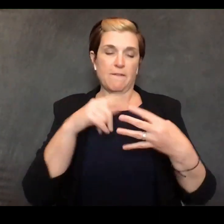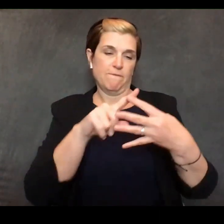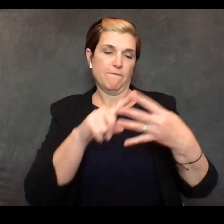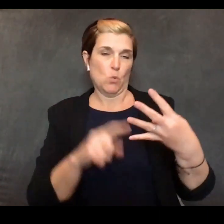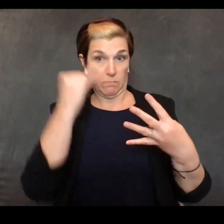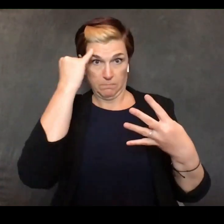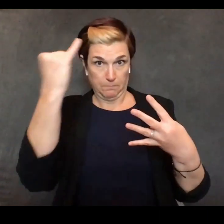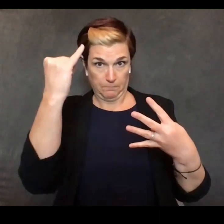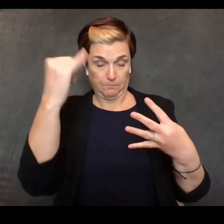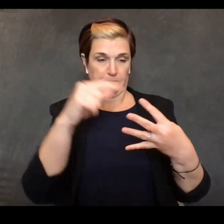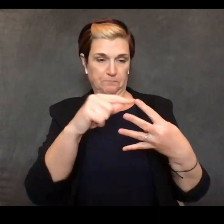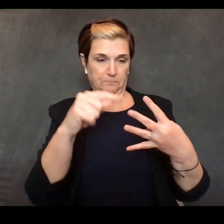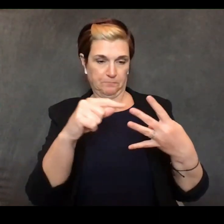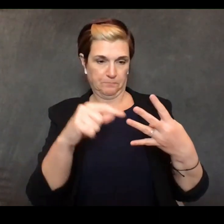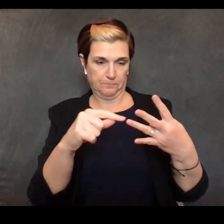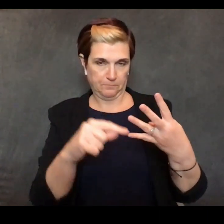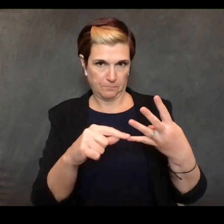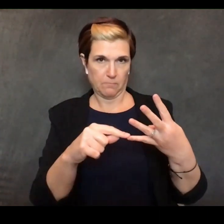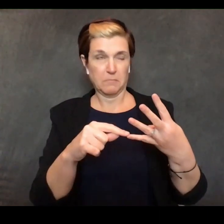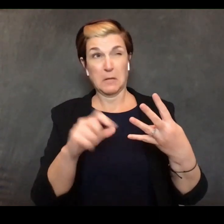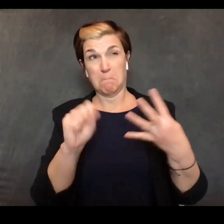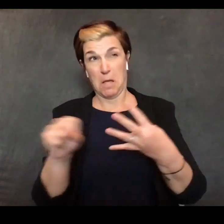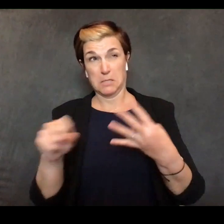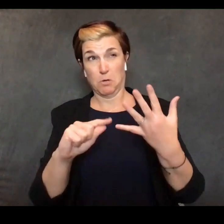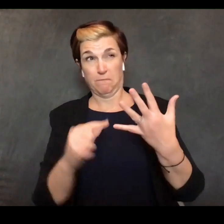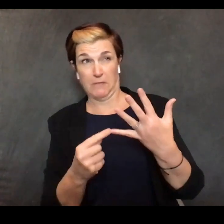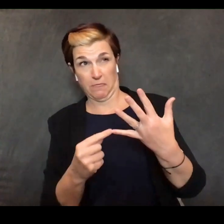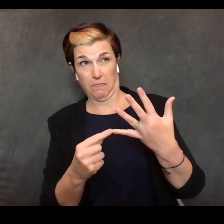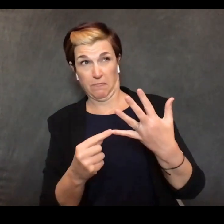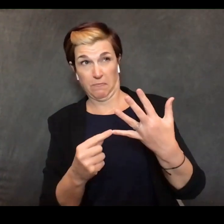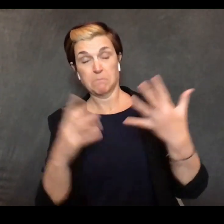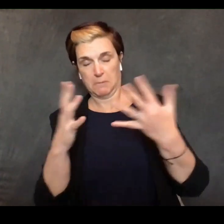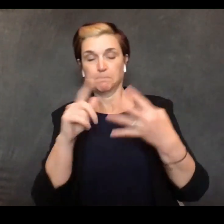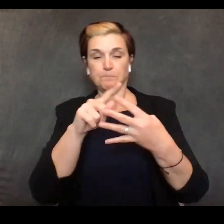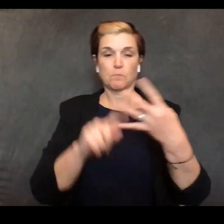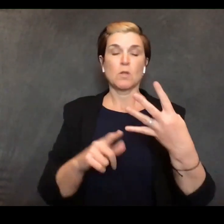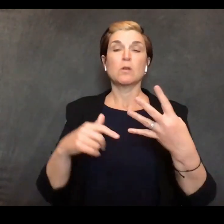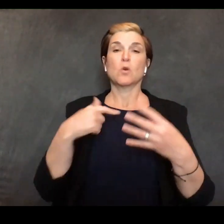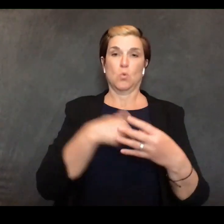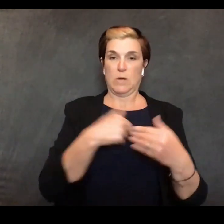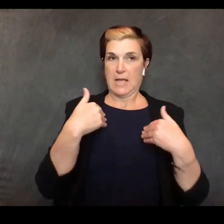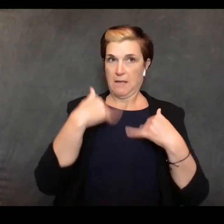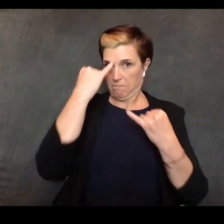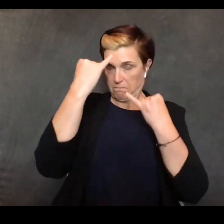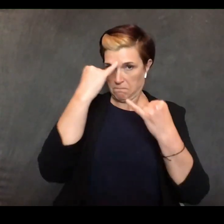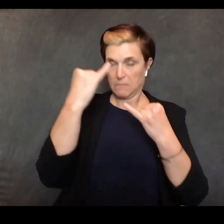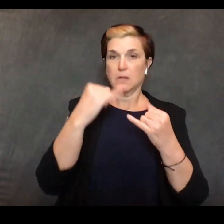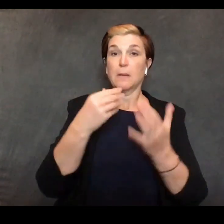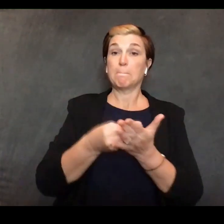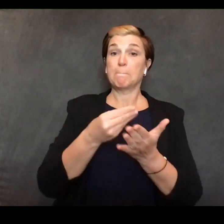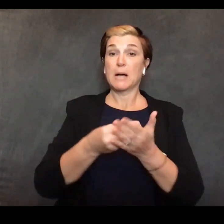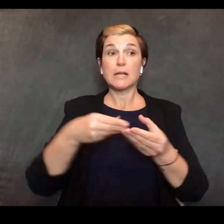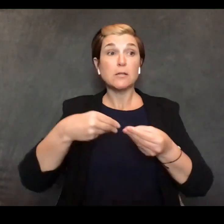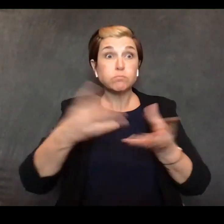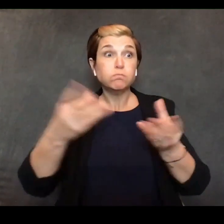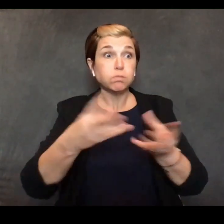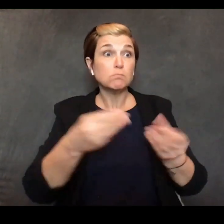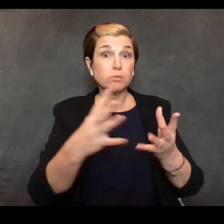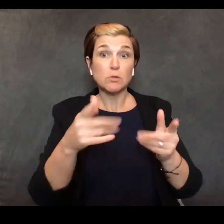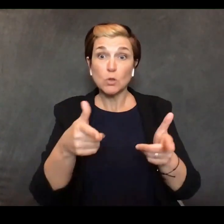i think there's a fifth possibility but there's some very good ways of uh... getting the money out and getting it out quickly uh... payroll tax is